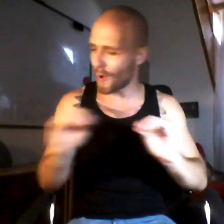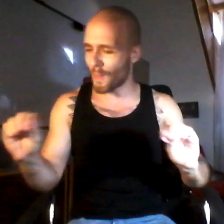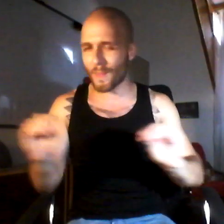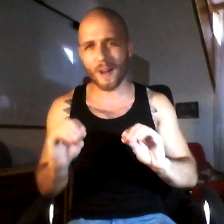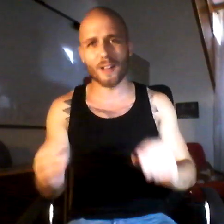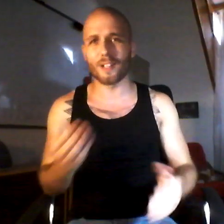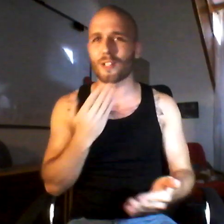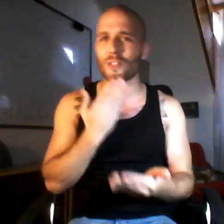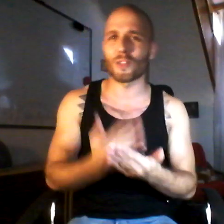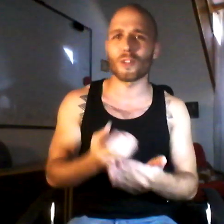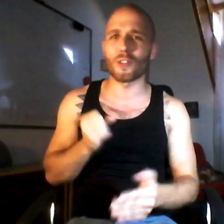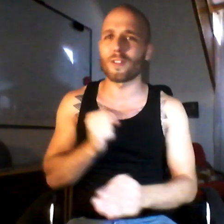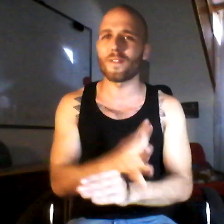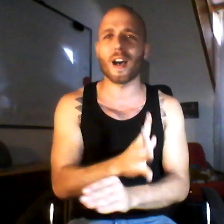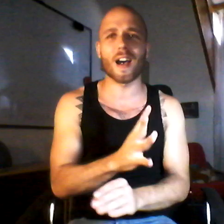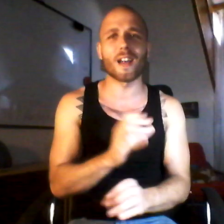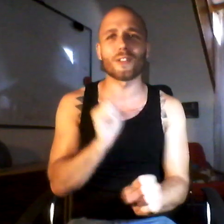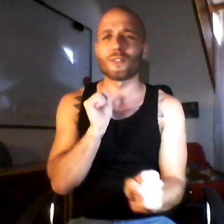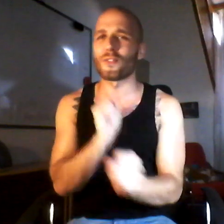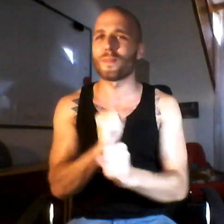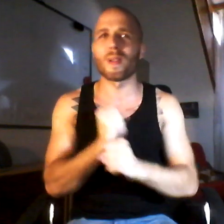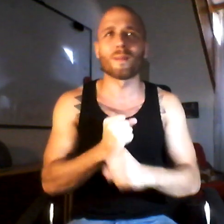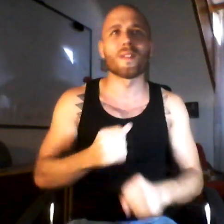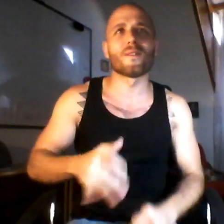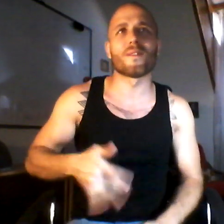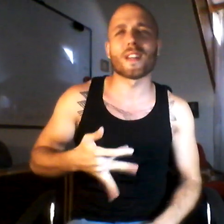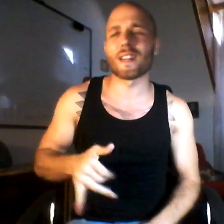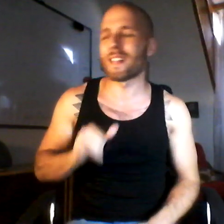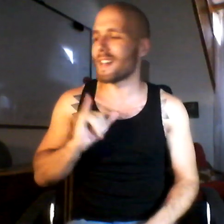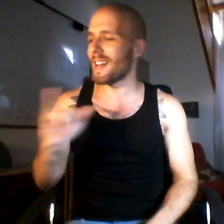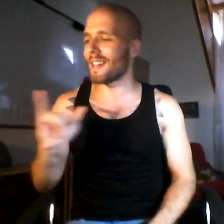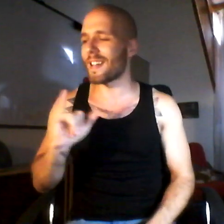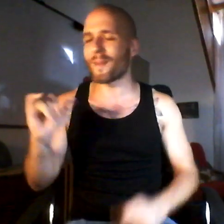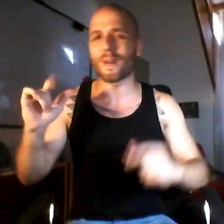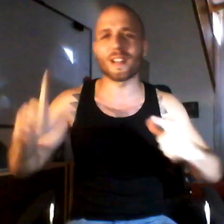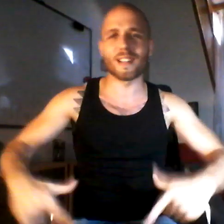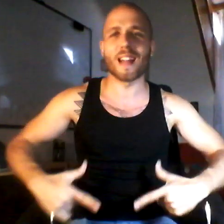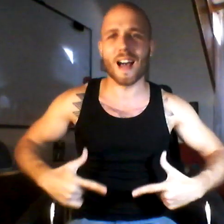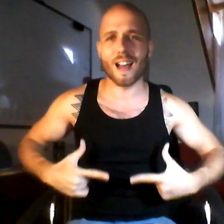nobody, cause you're the blind You make me feel like I'm alive